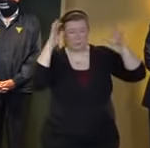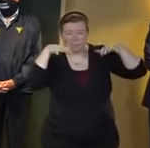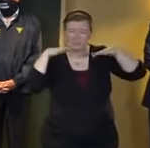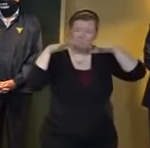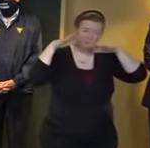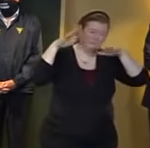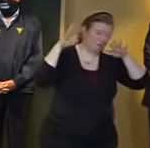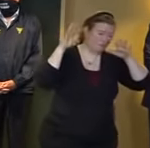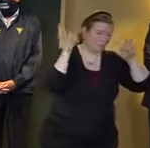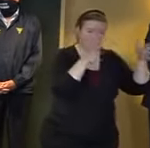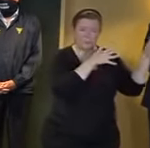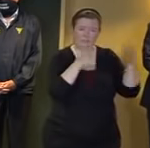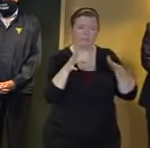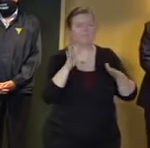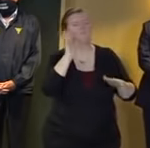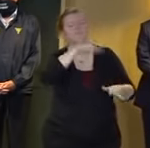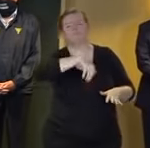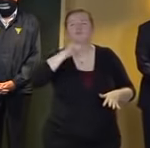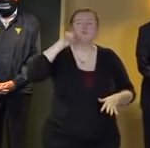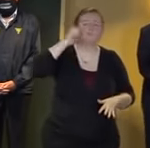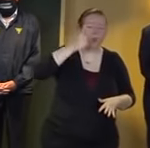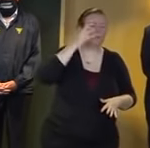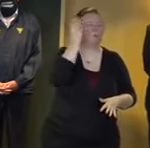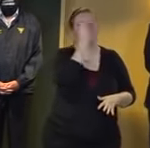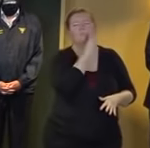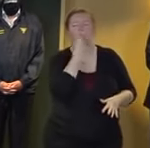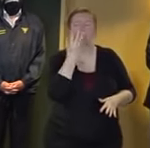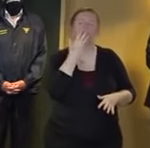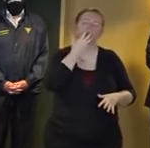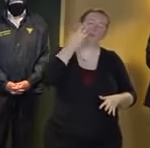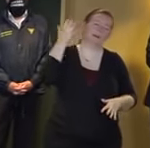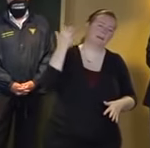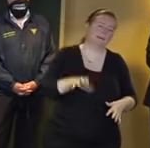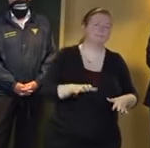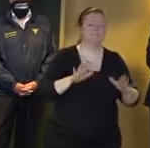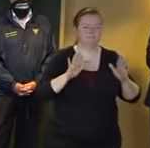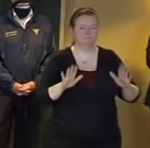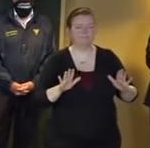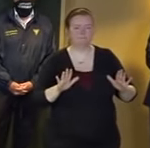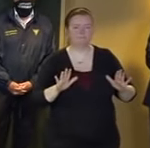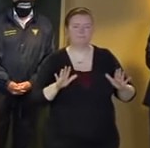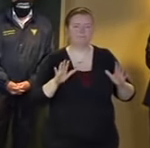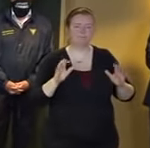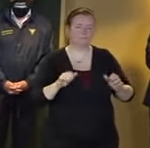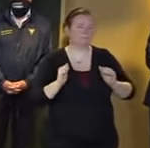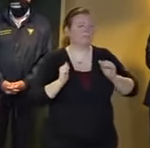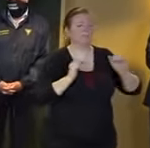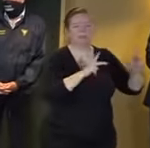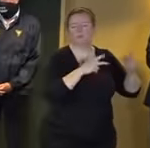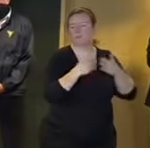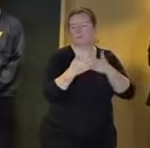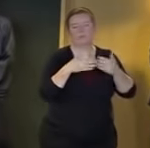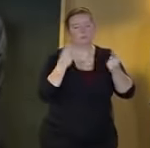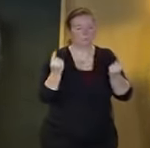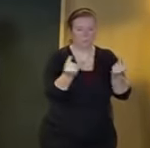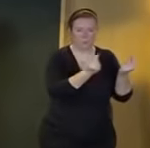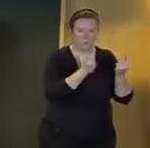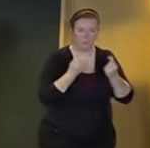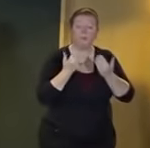to a nice hot august day and hopefully resume those activities which are important to us in the summer thanks gub